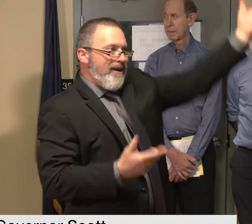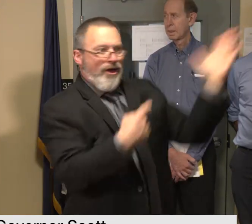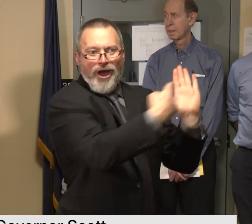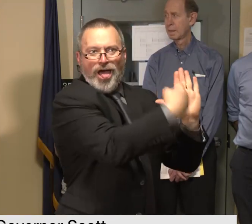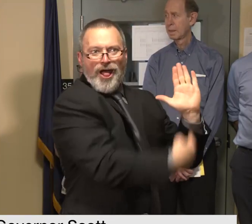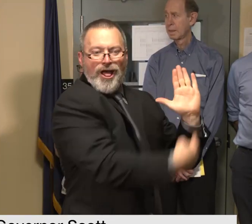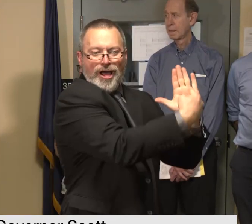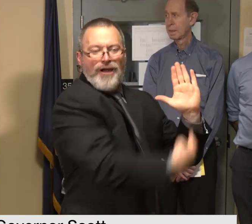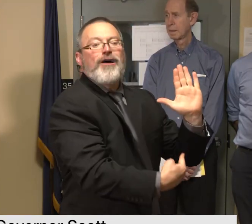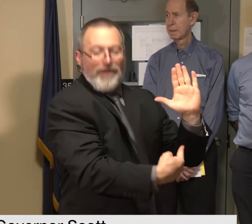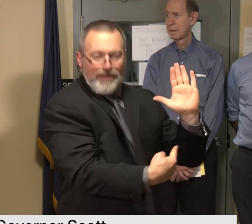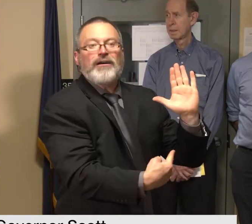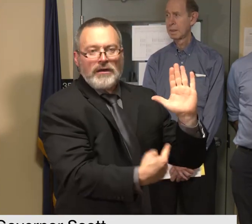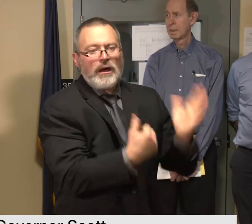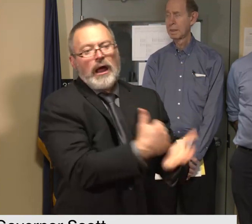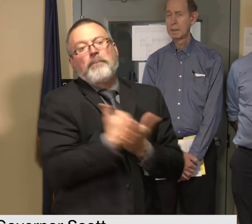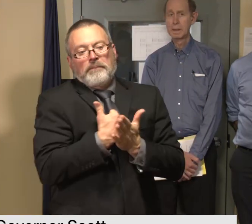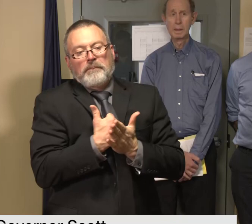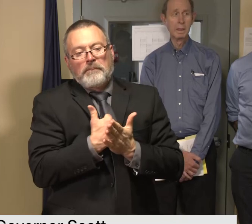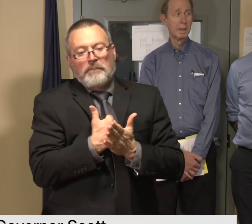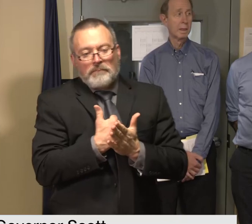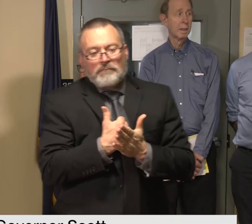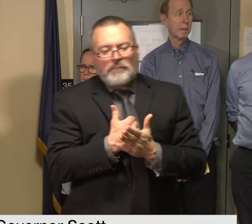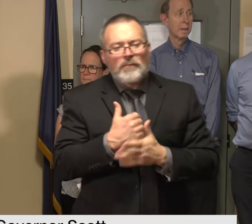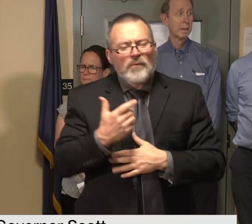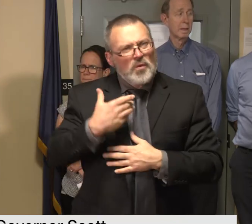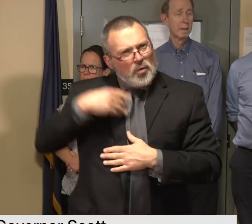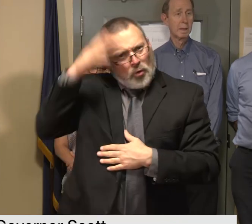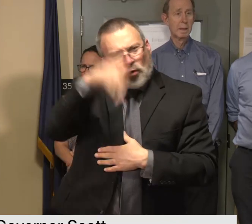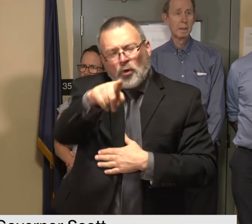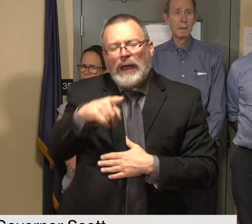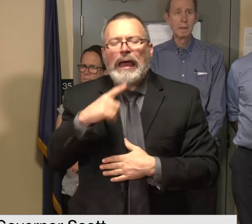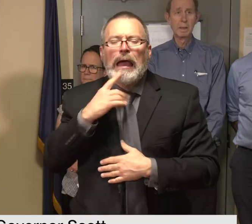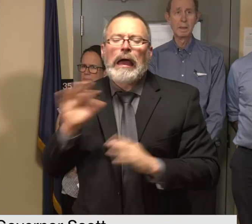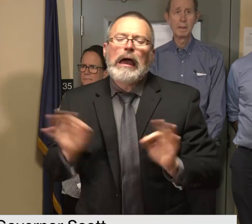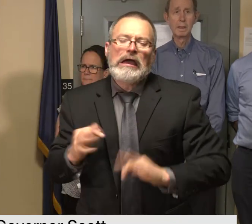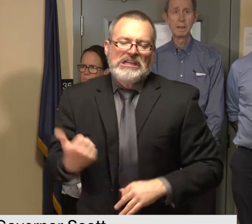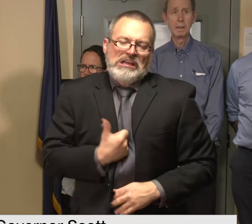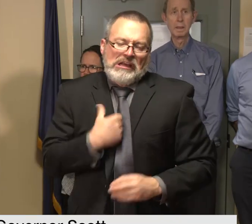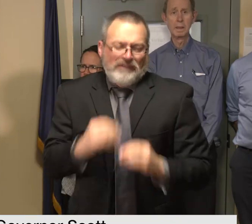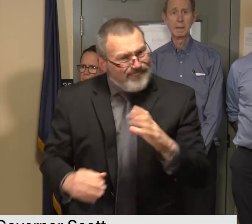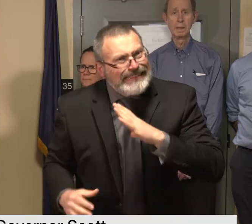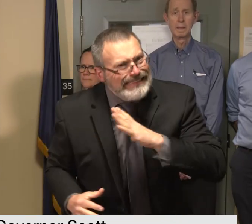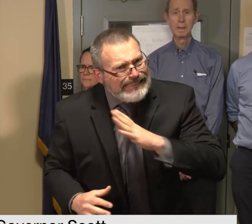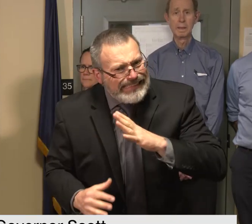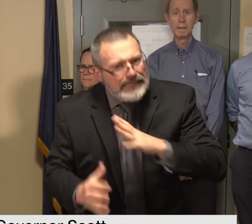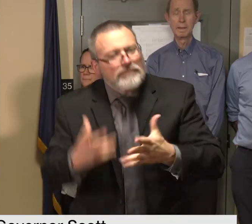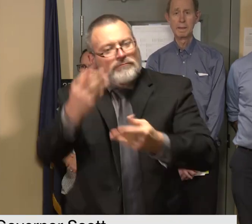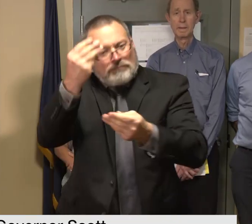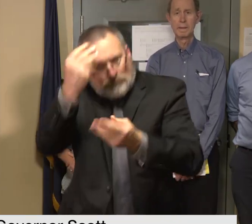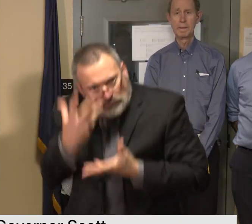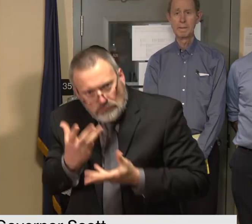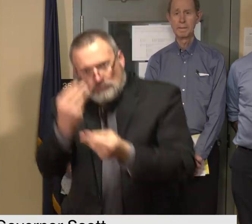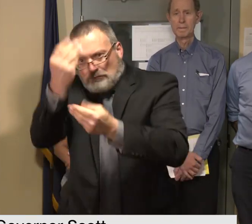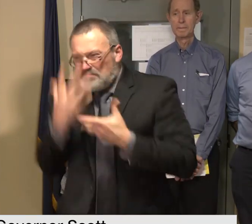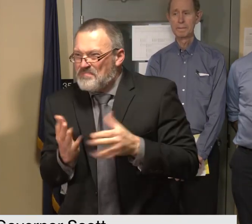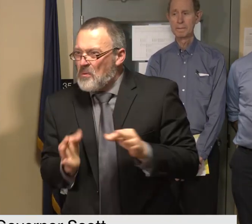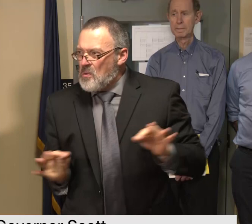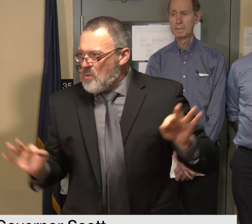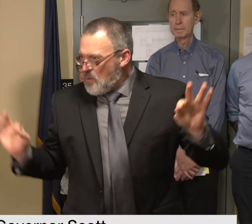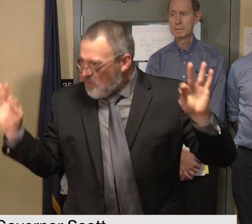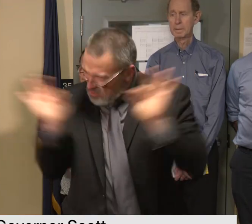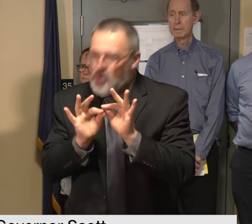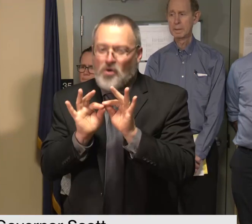please document it and report it to 2-1-1 because you are helping others by helping us get to the federal assistance